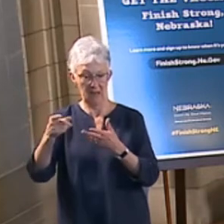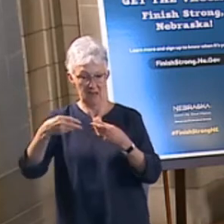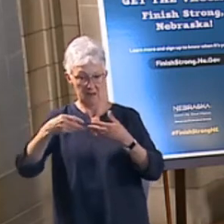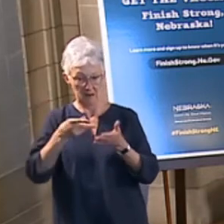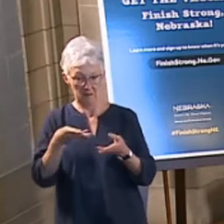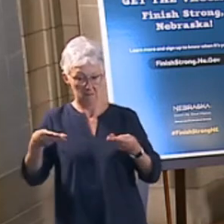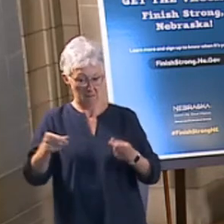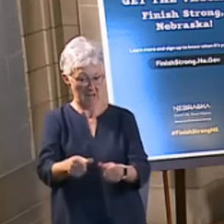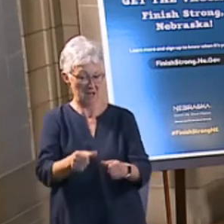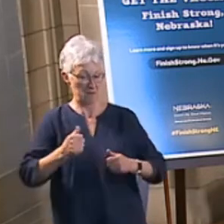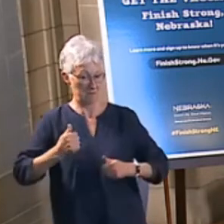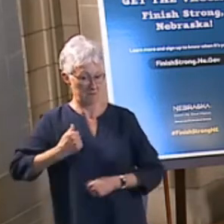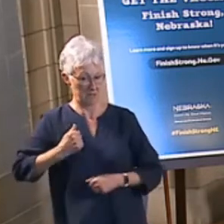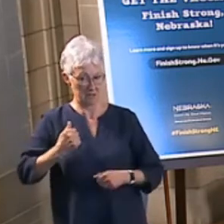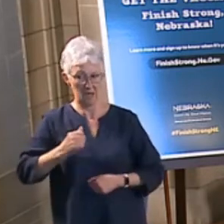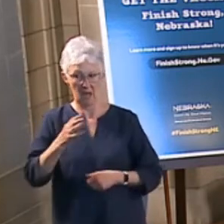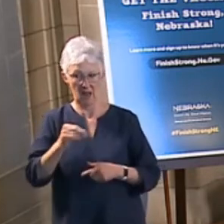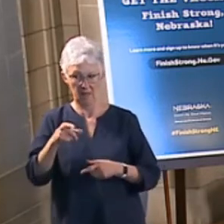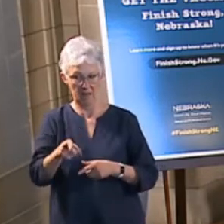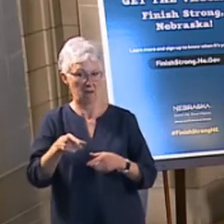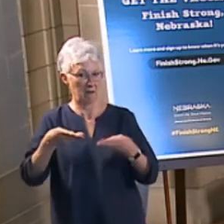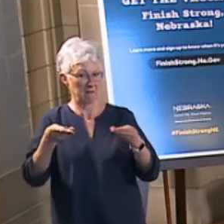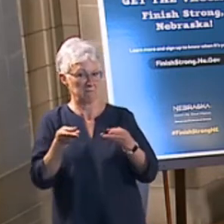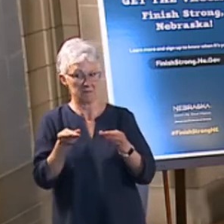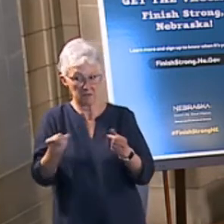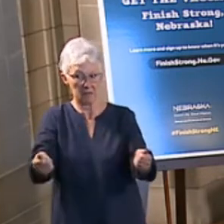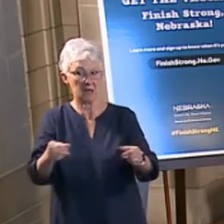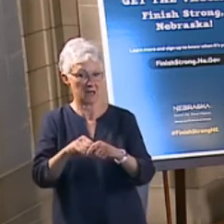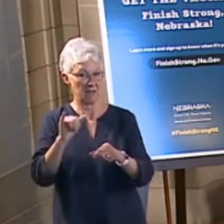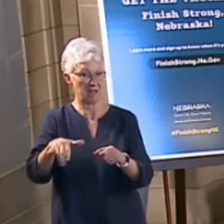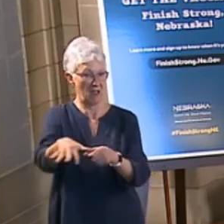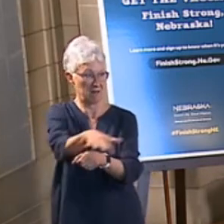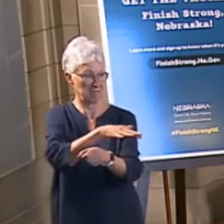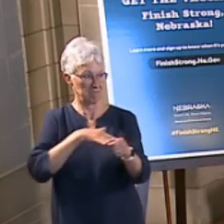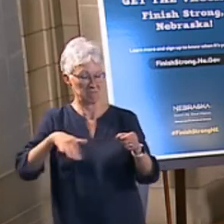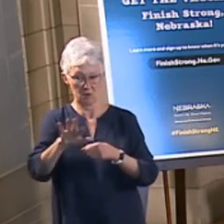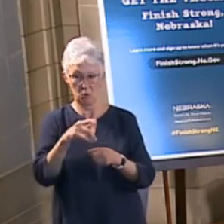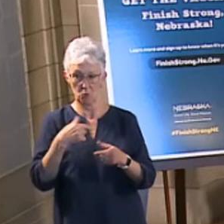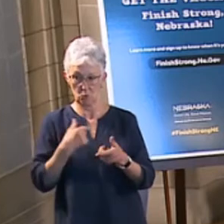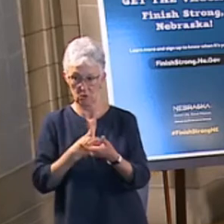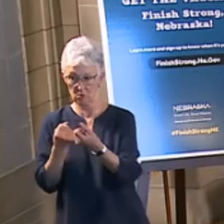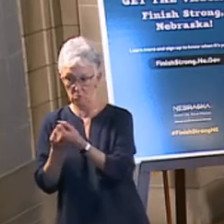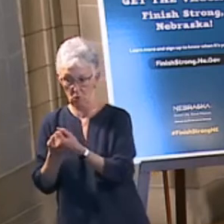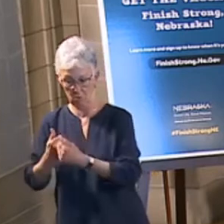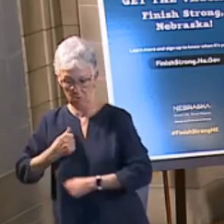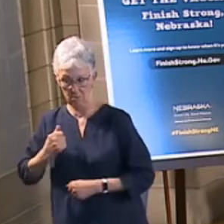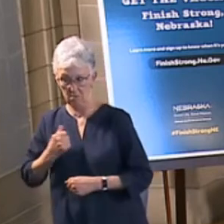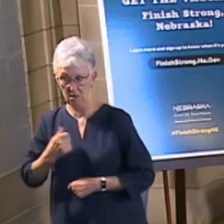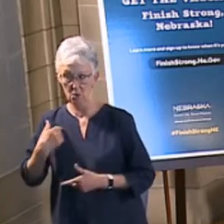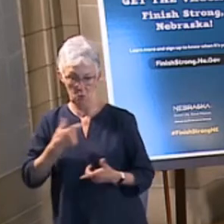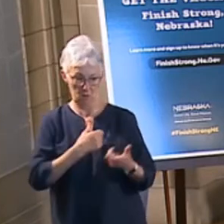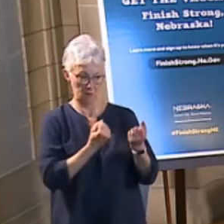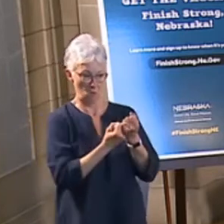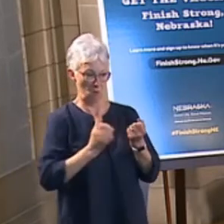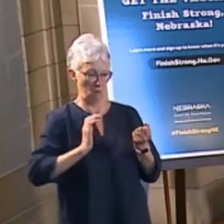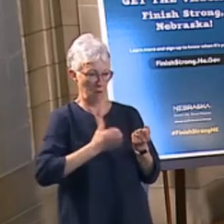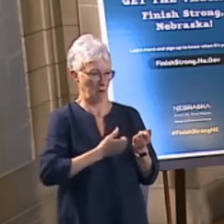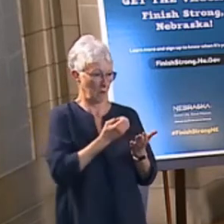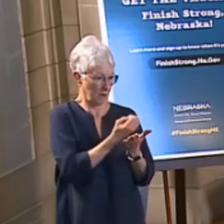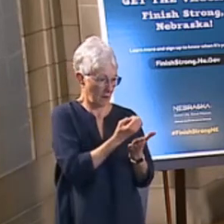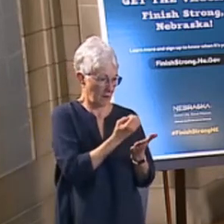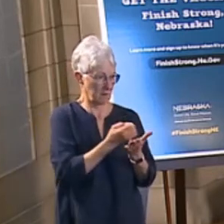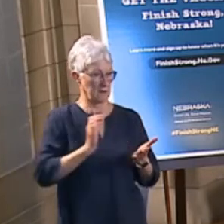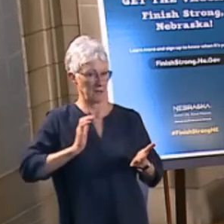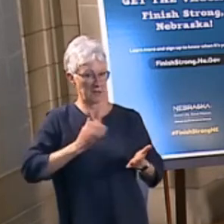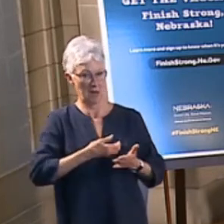When we support Offit and the men and women, we support our economy, our citizens, and our state.